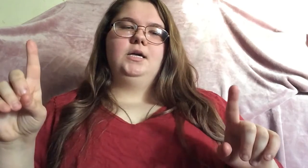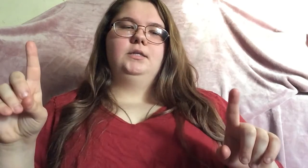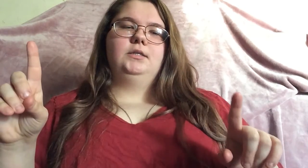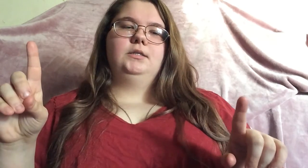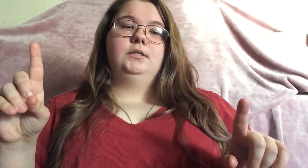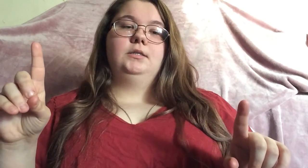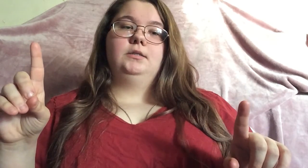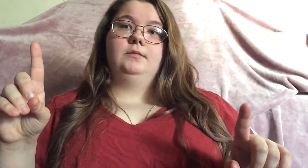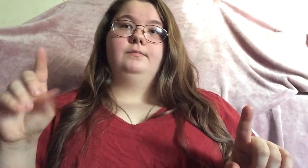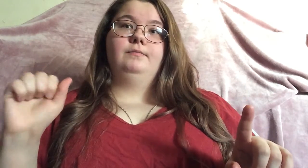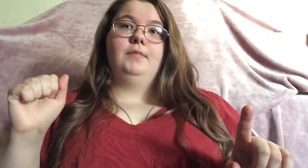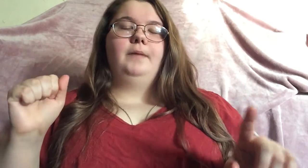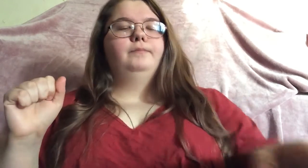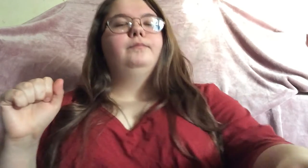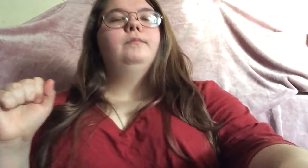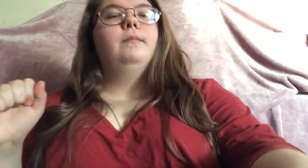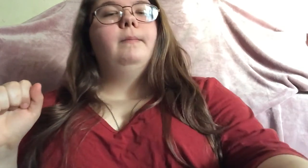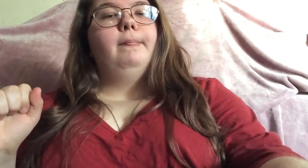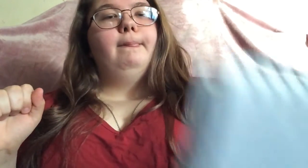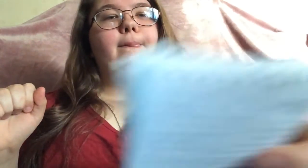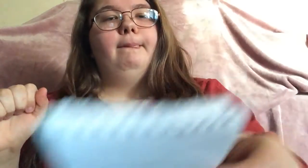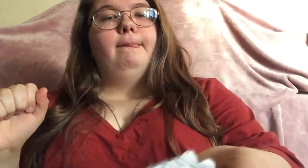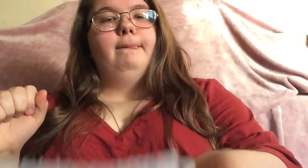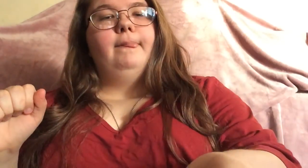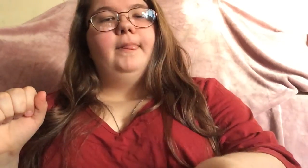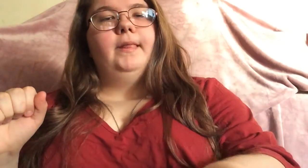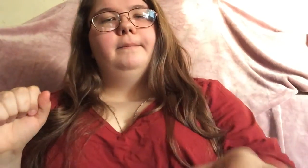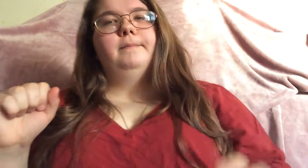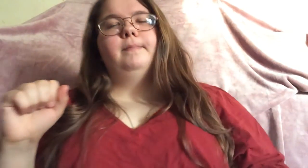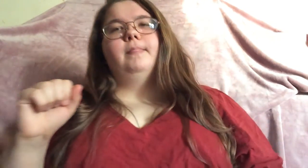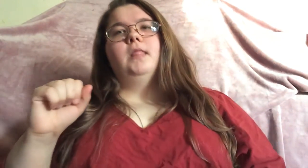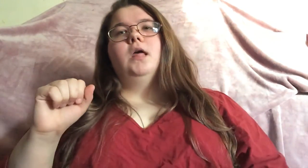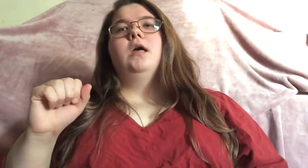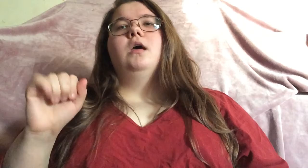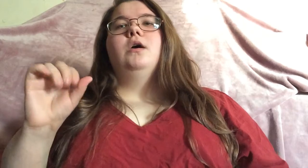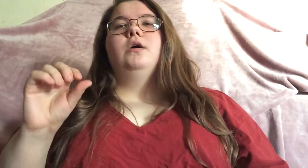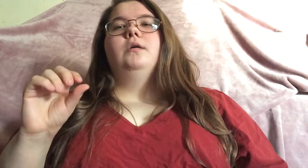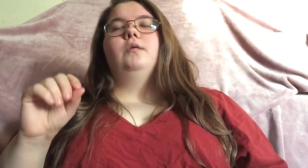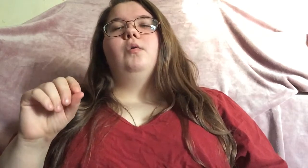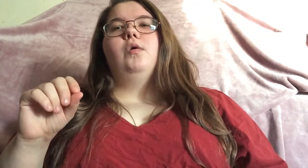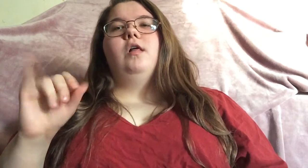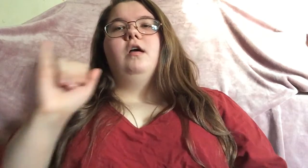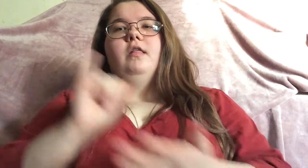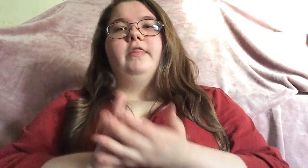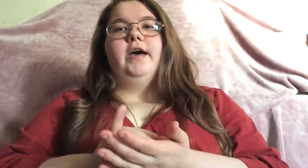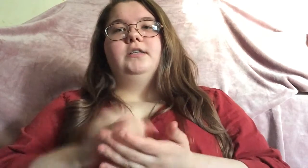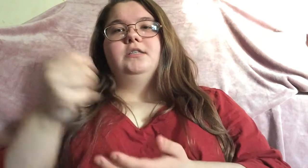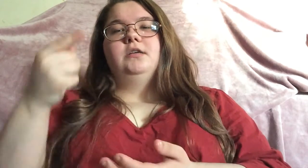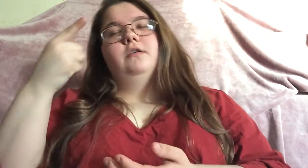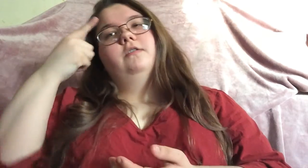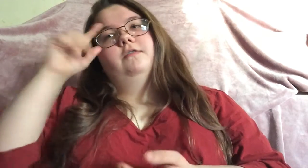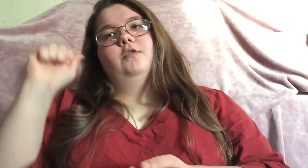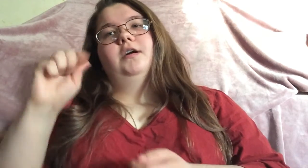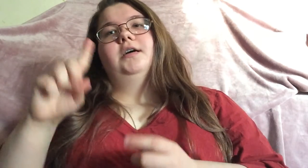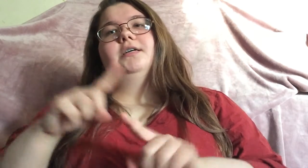that's for a